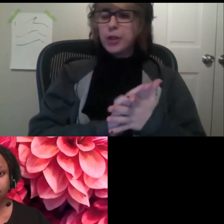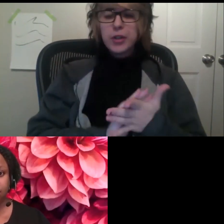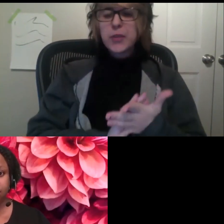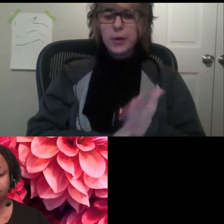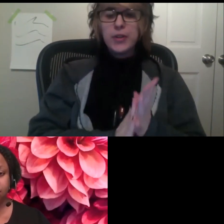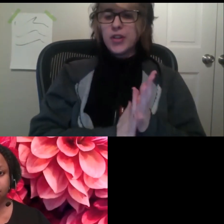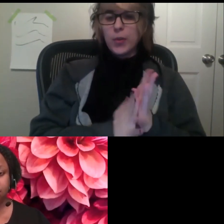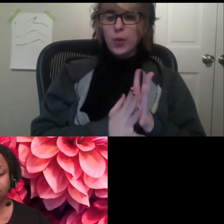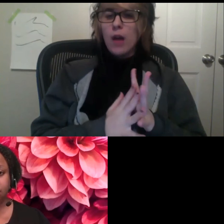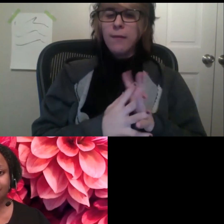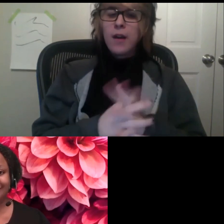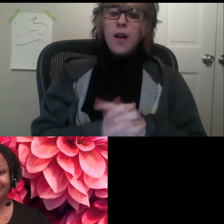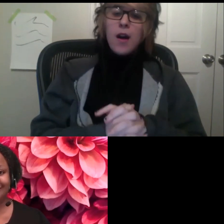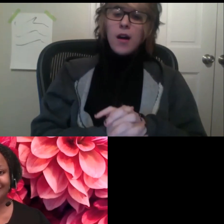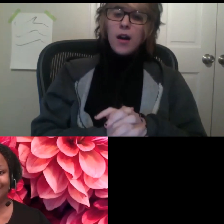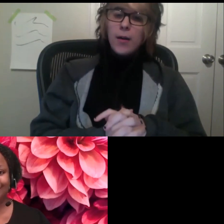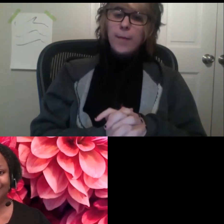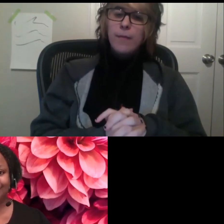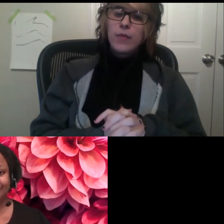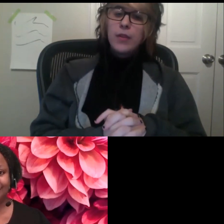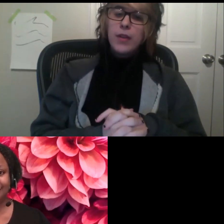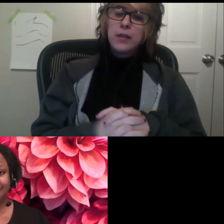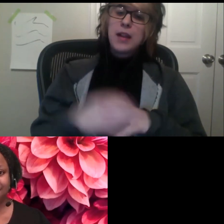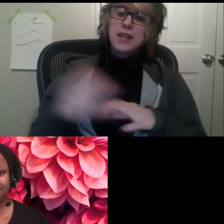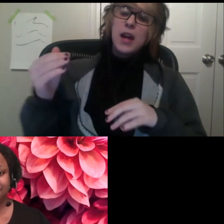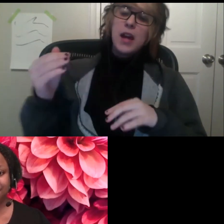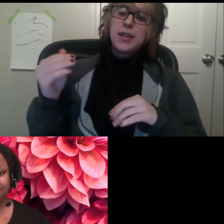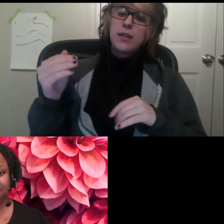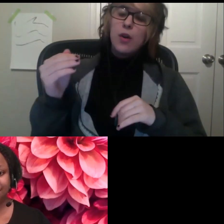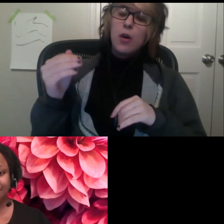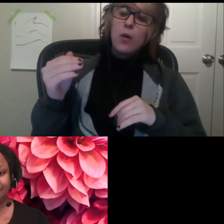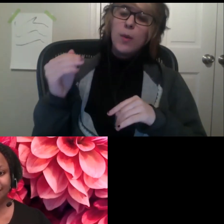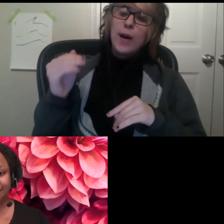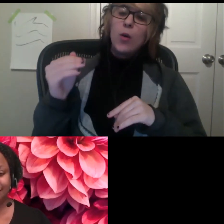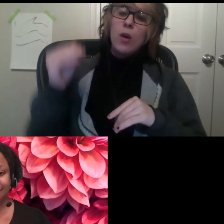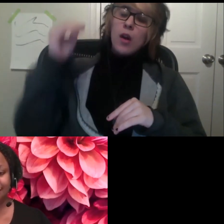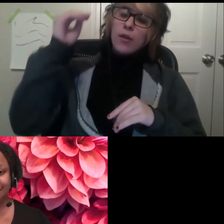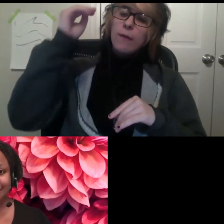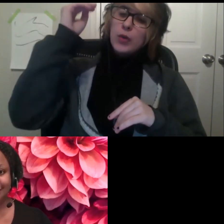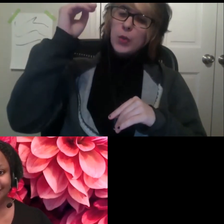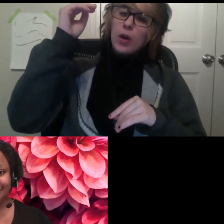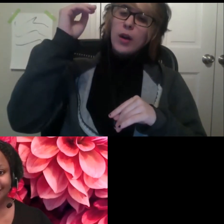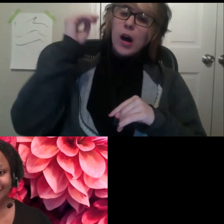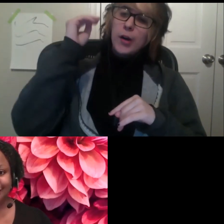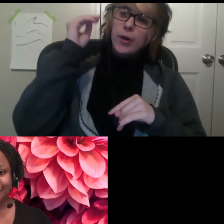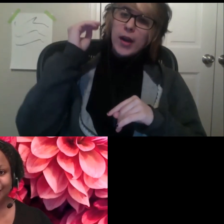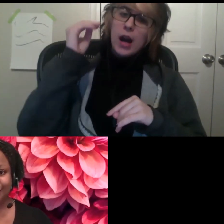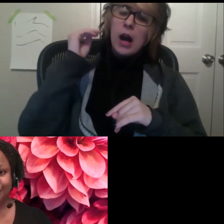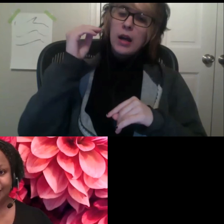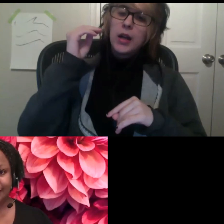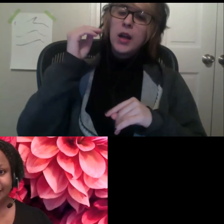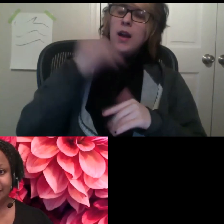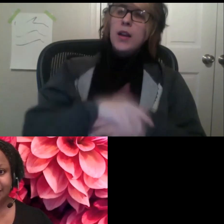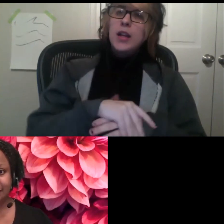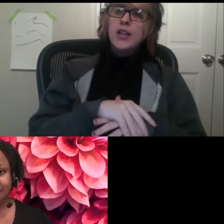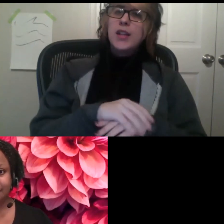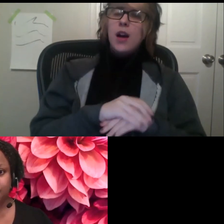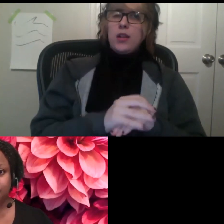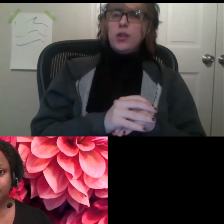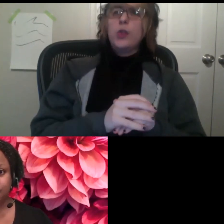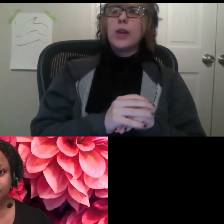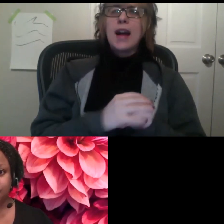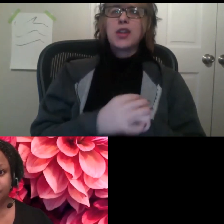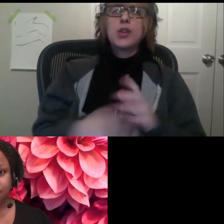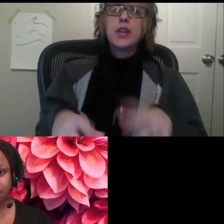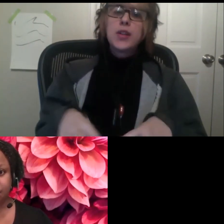pretty good experiences with Rev. Um, the thing that's nice though, about the first one, Otter AI, is